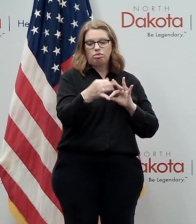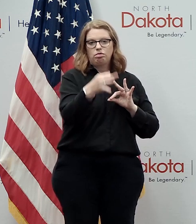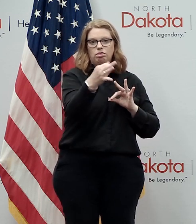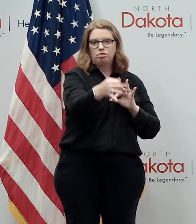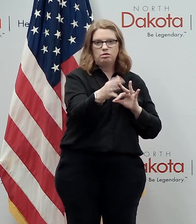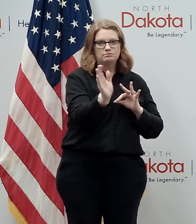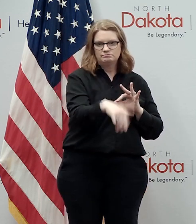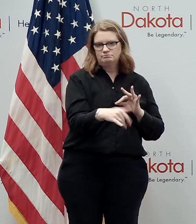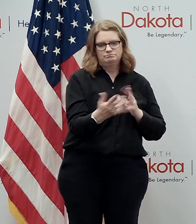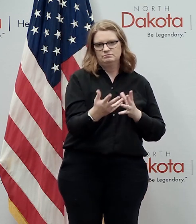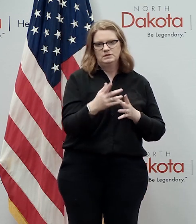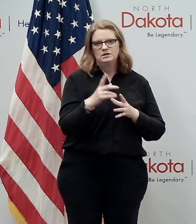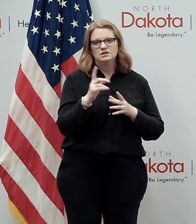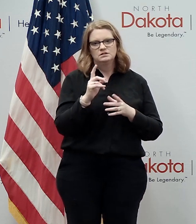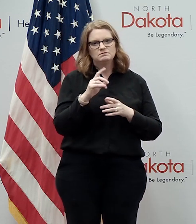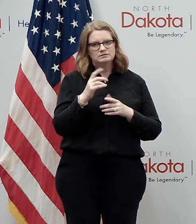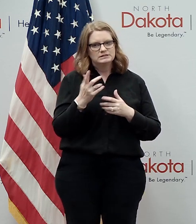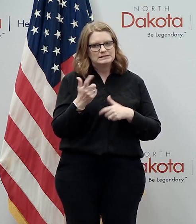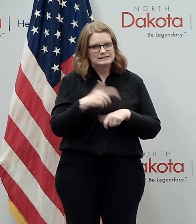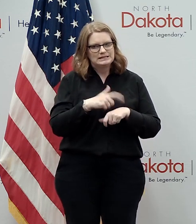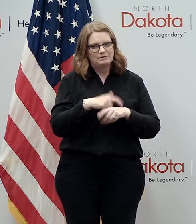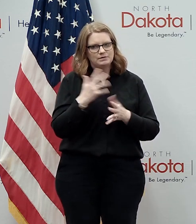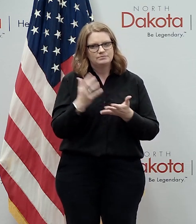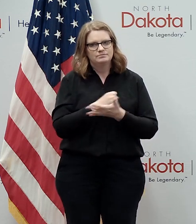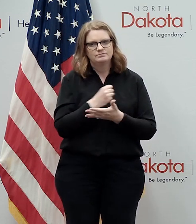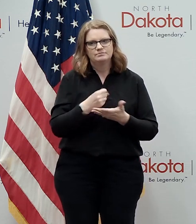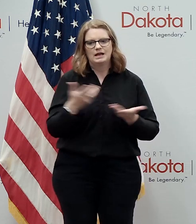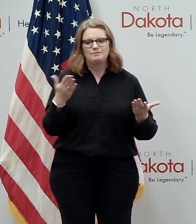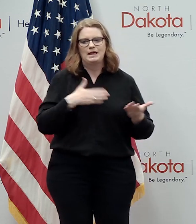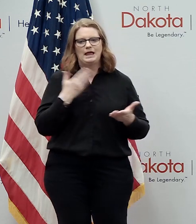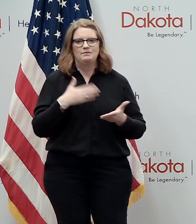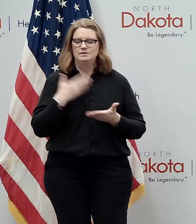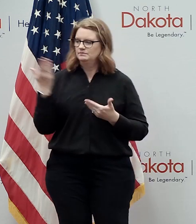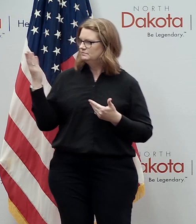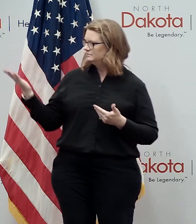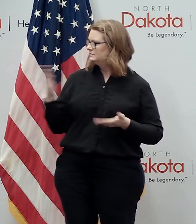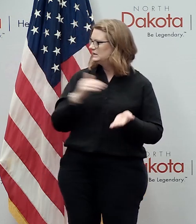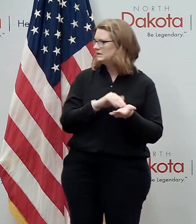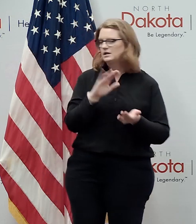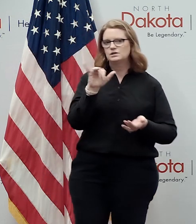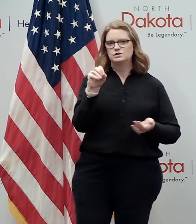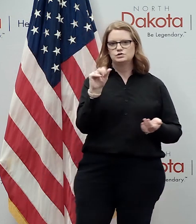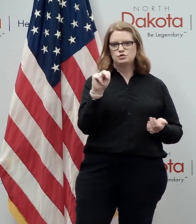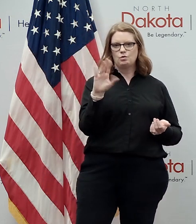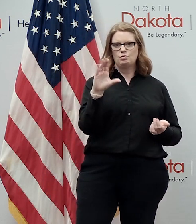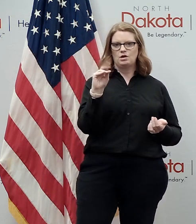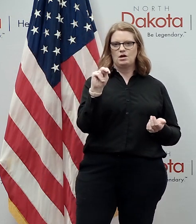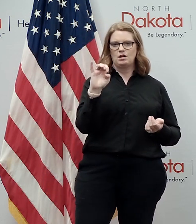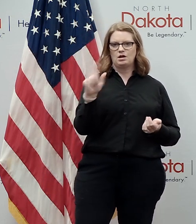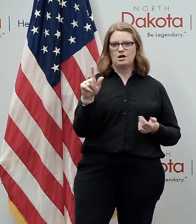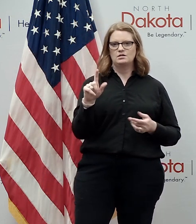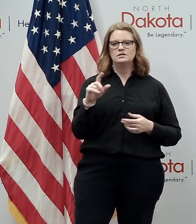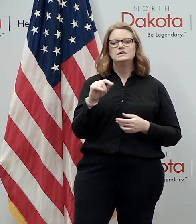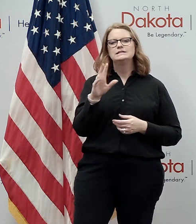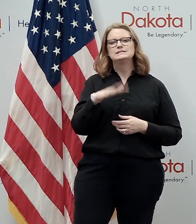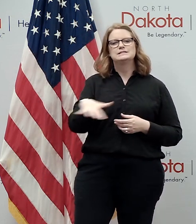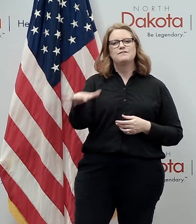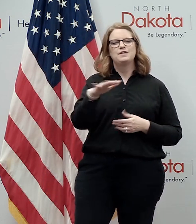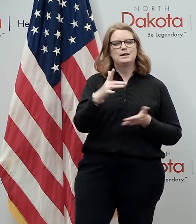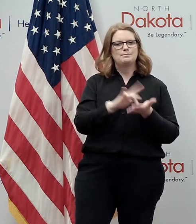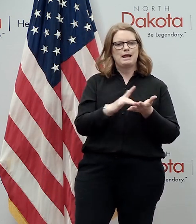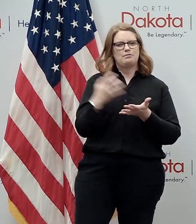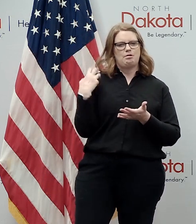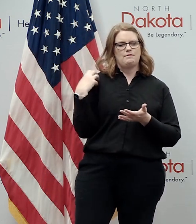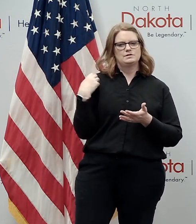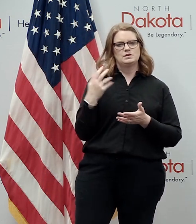i'm happy to have back with us on the stage today she's been here before but dr joan connell the field medical officer with the health department uh to talk